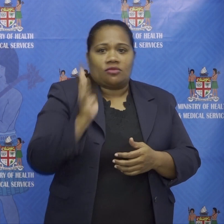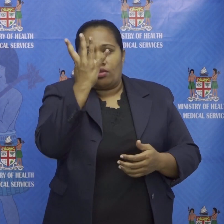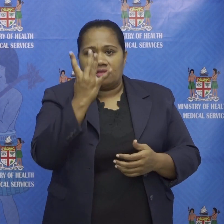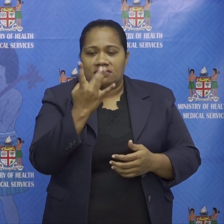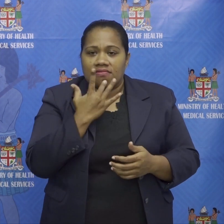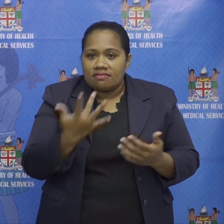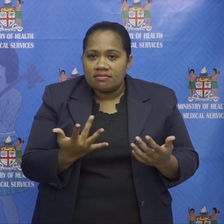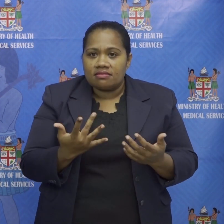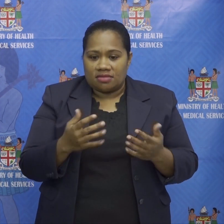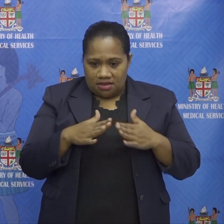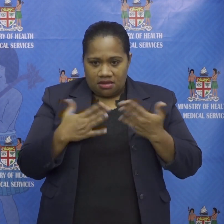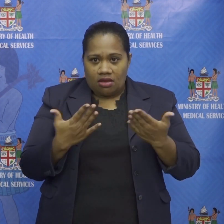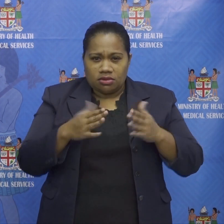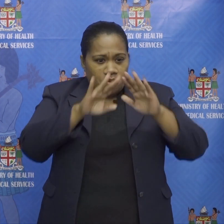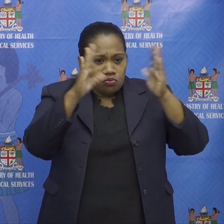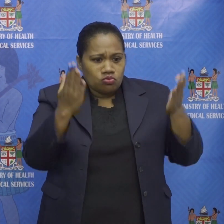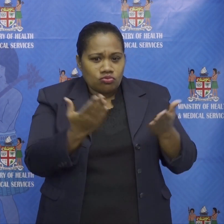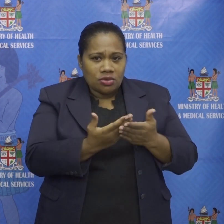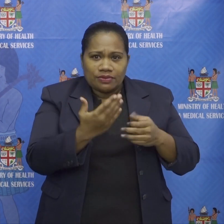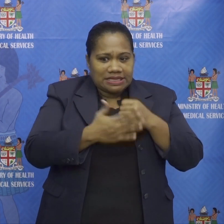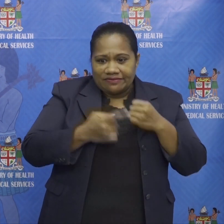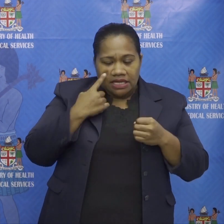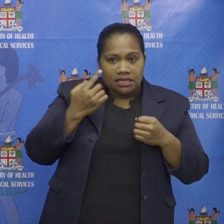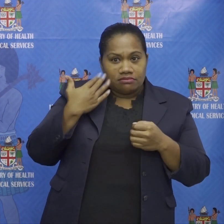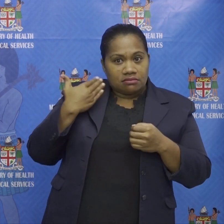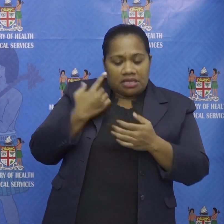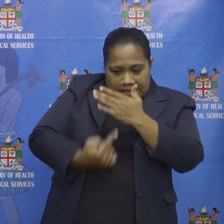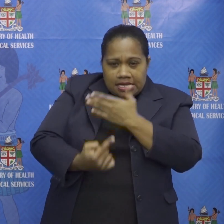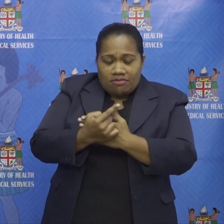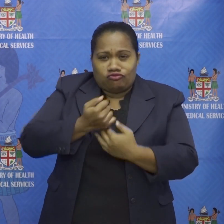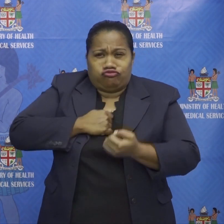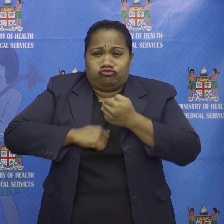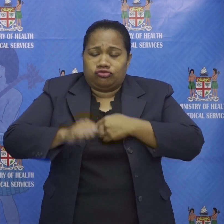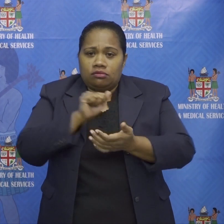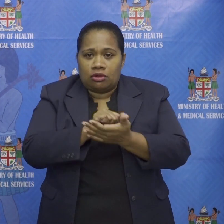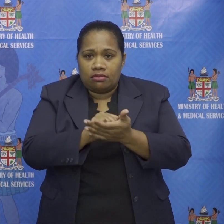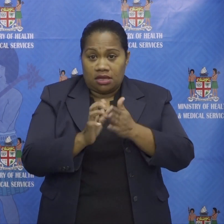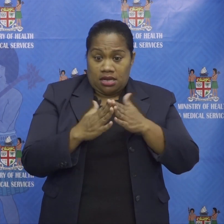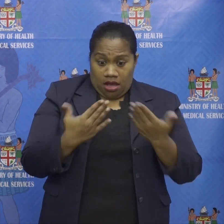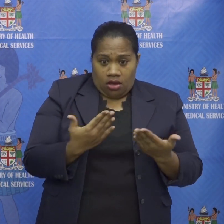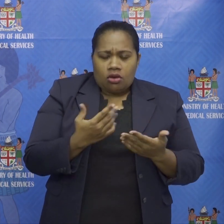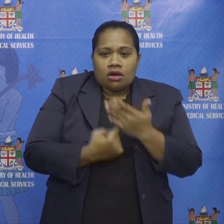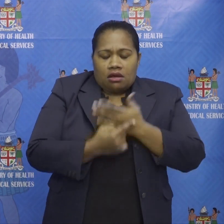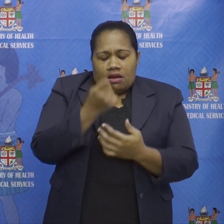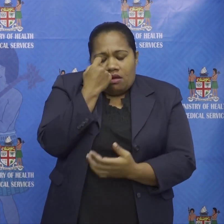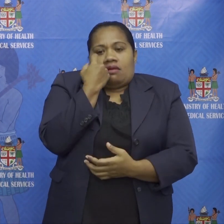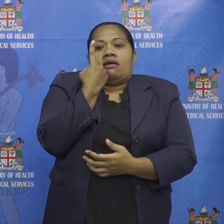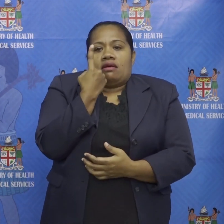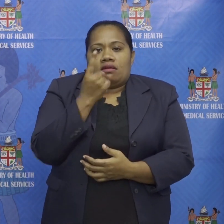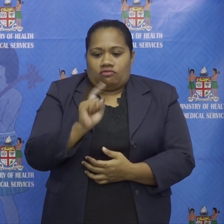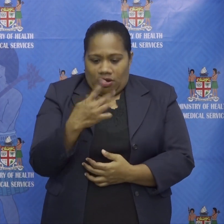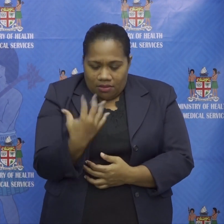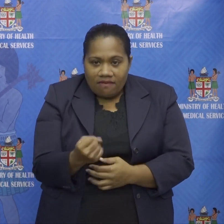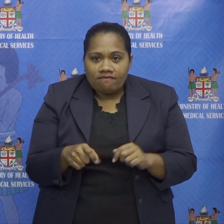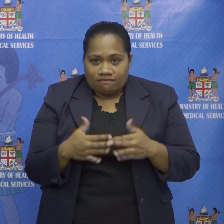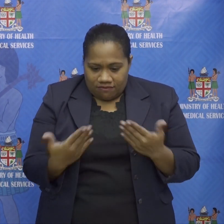so we recognize exactly what we are up against I want to take